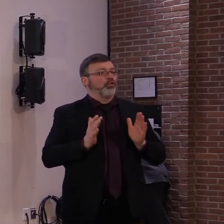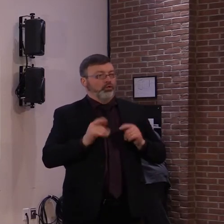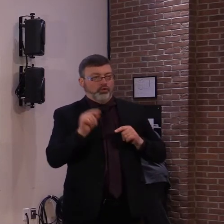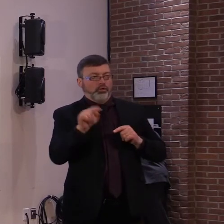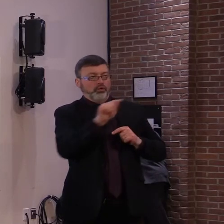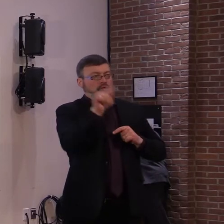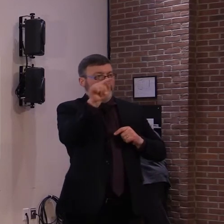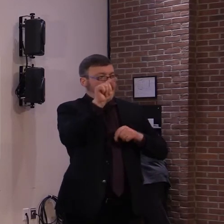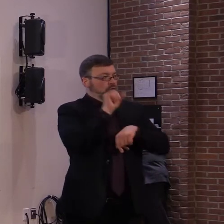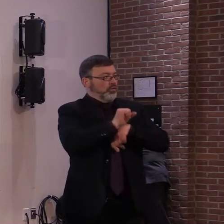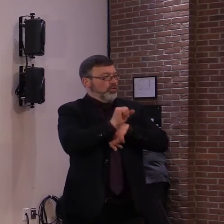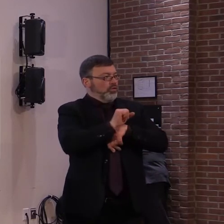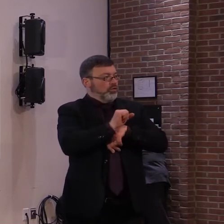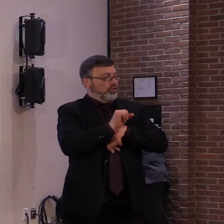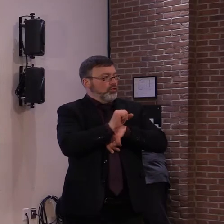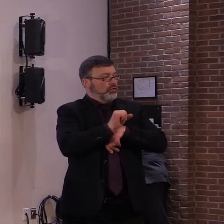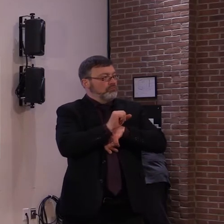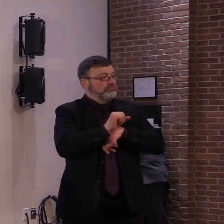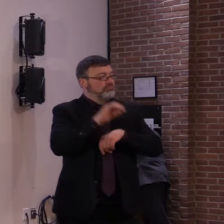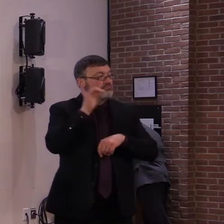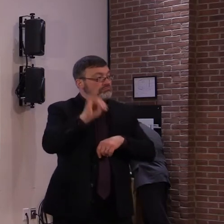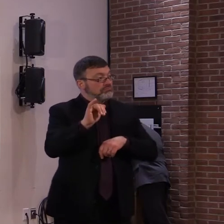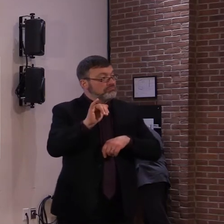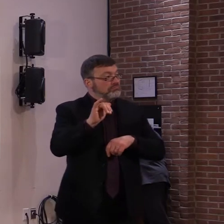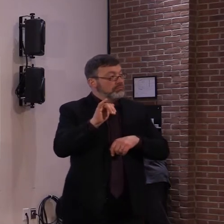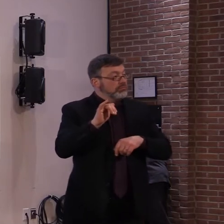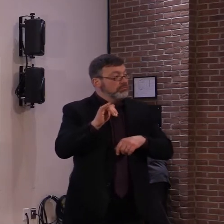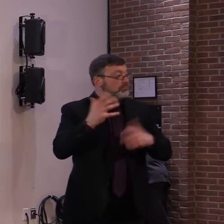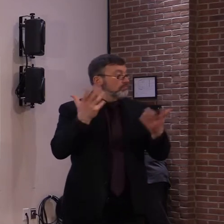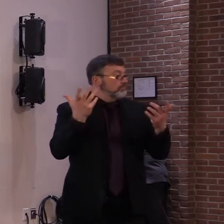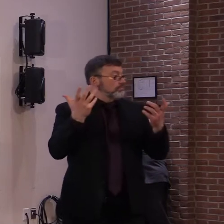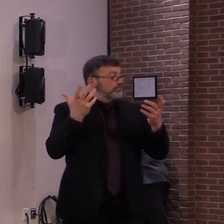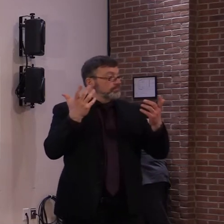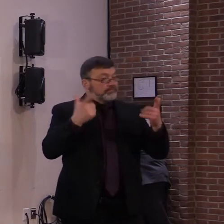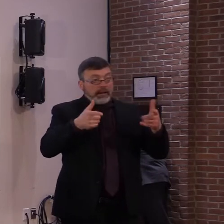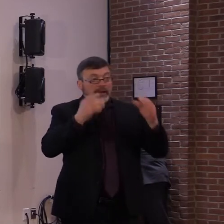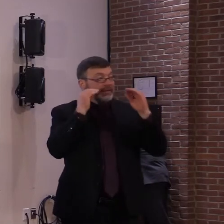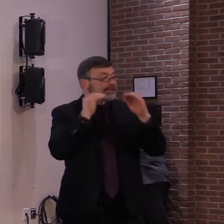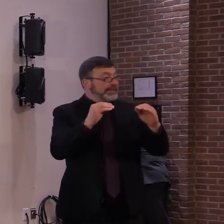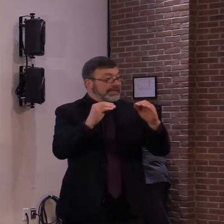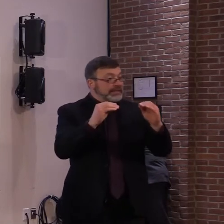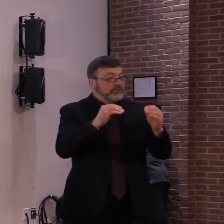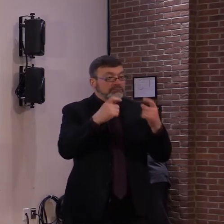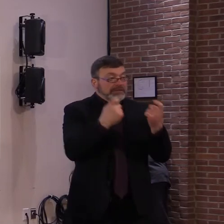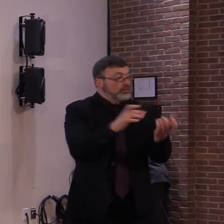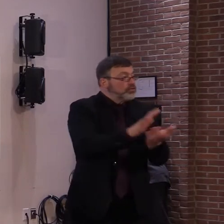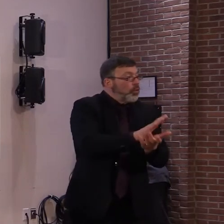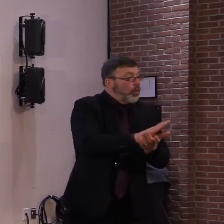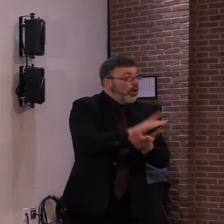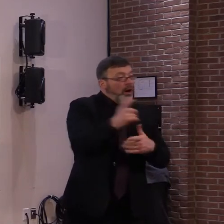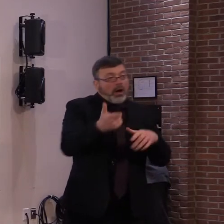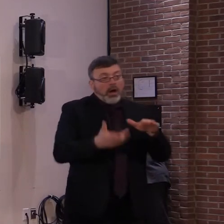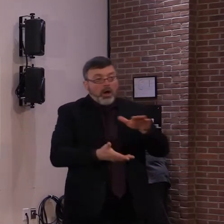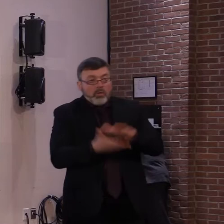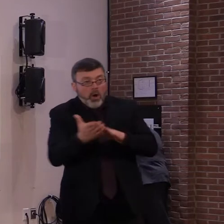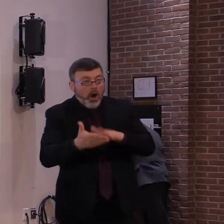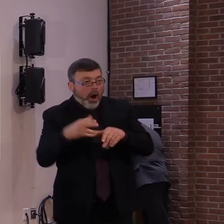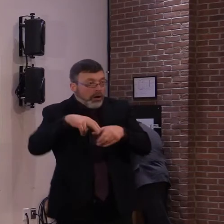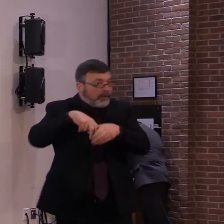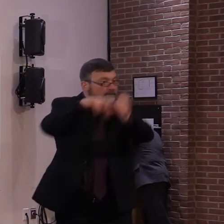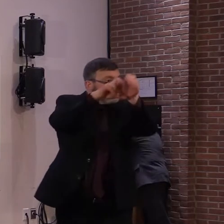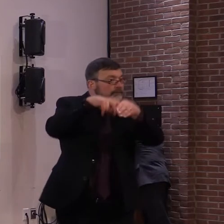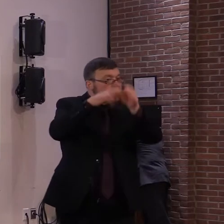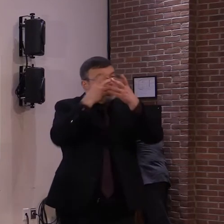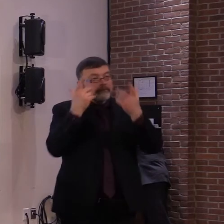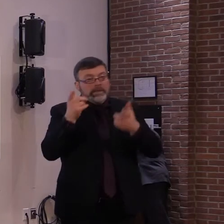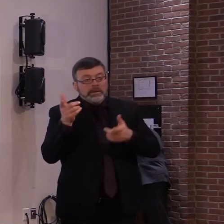operations, others in ski schools, restaurants, or retail, the same type of mix that